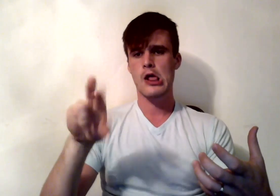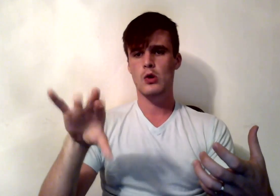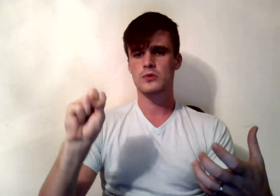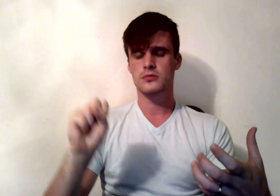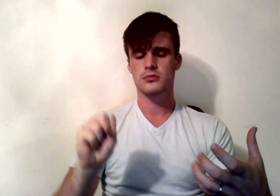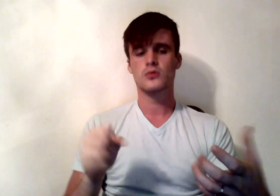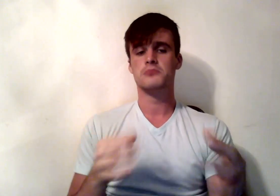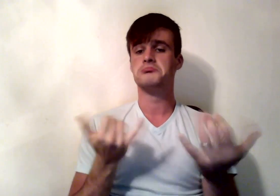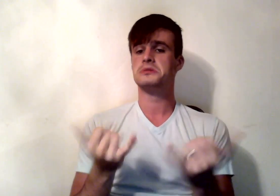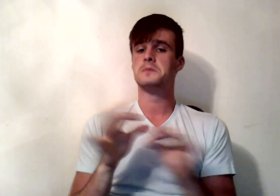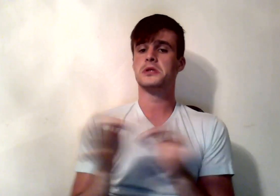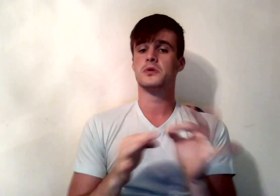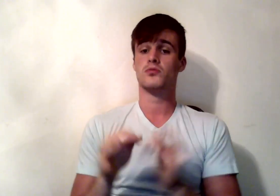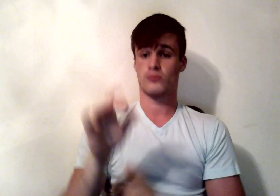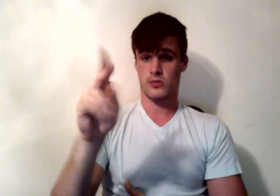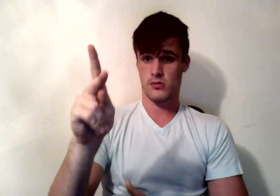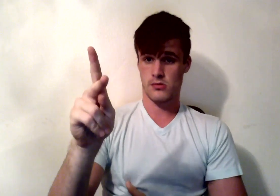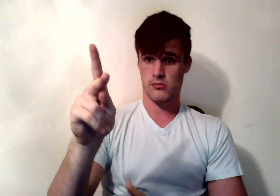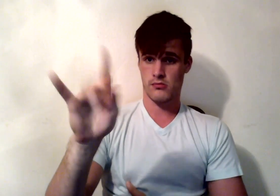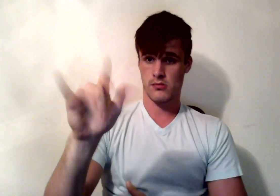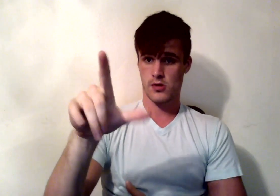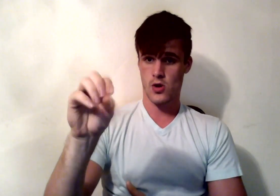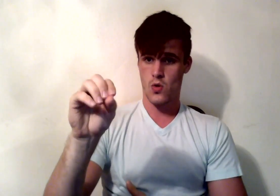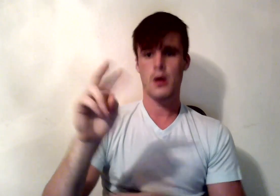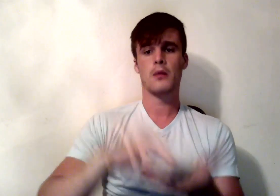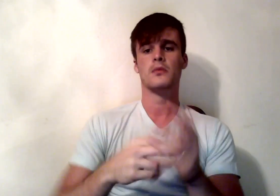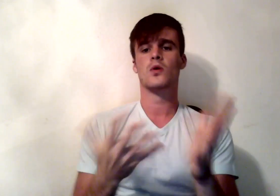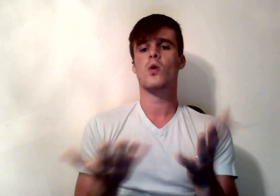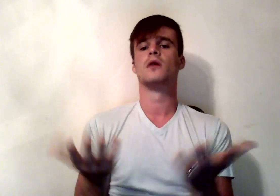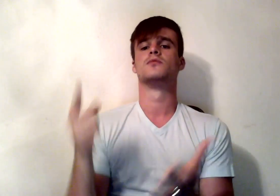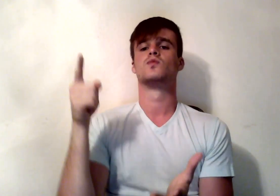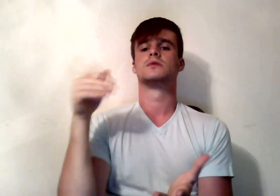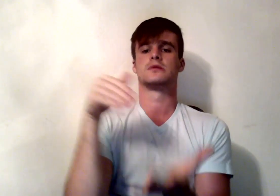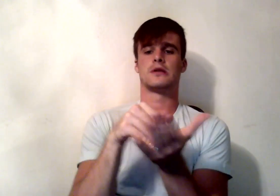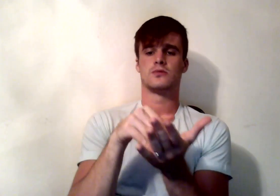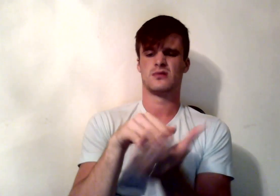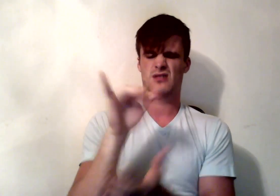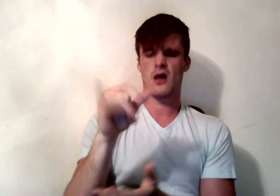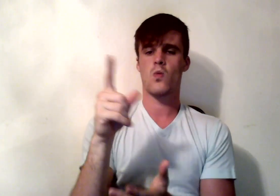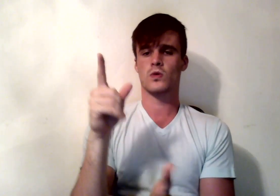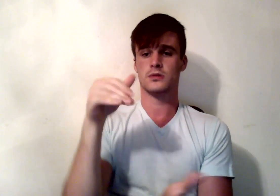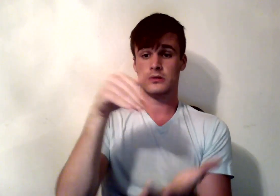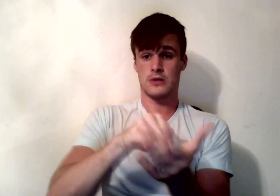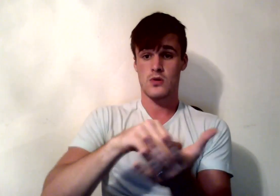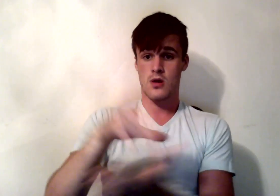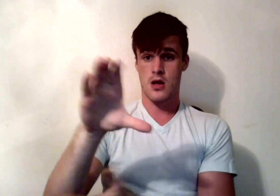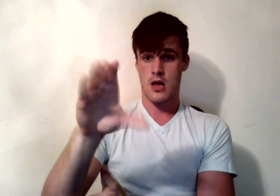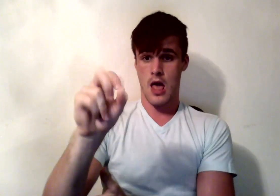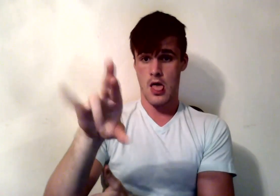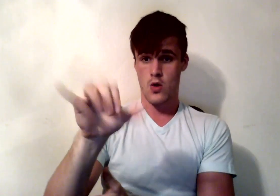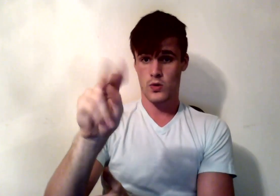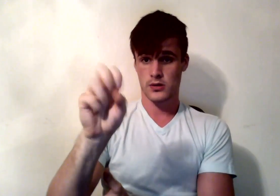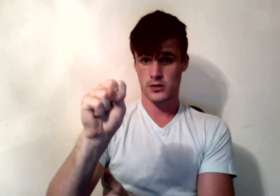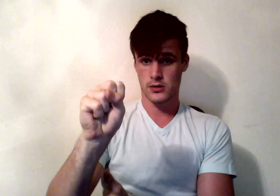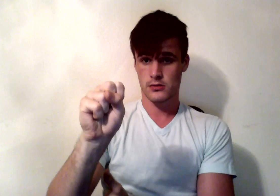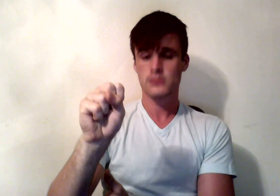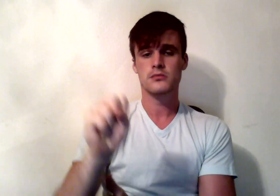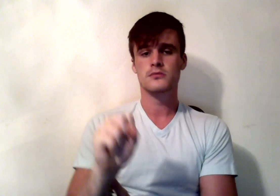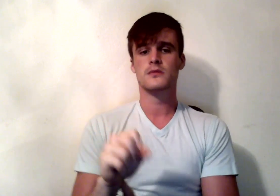we can define kilocalories as units of 1,000 calories. Having a list of thousands of calories on a